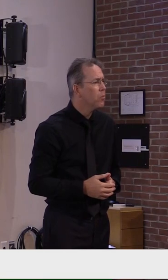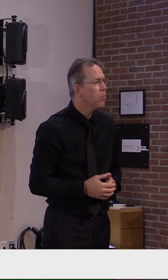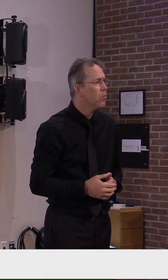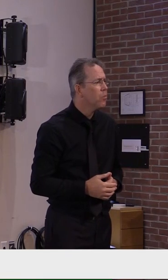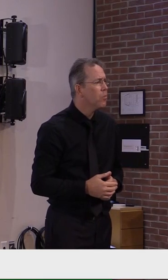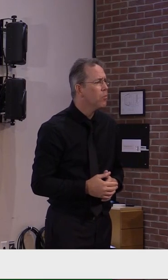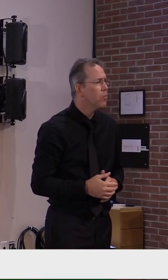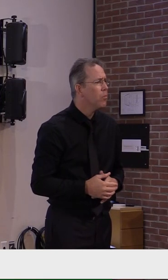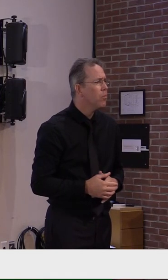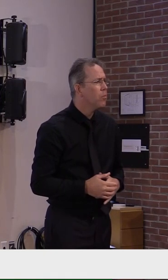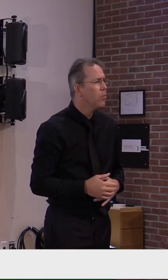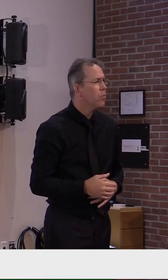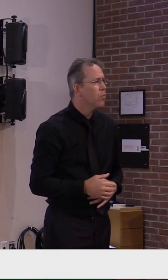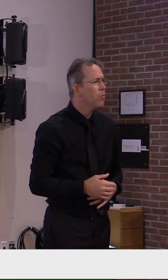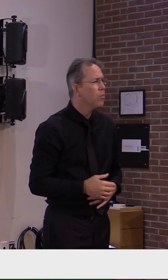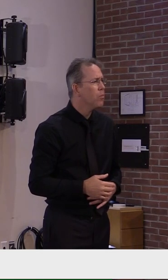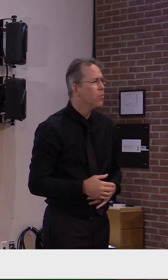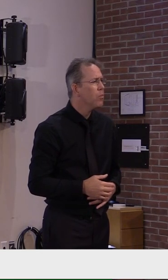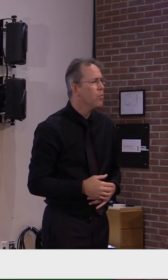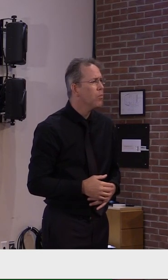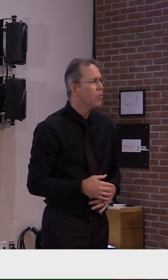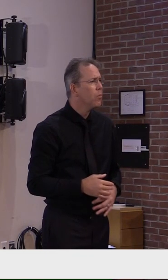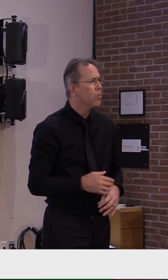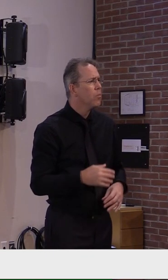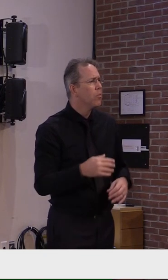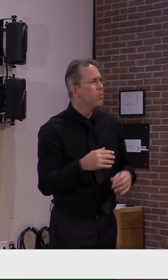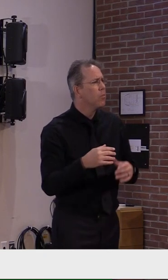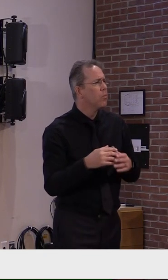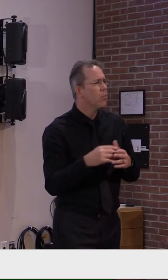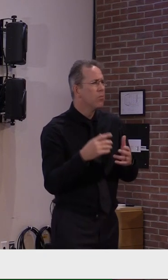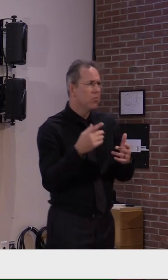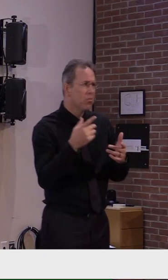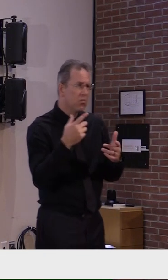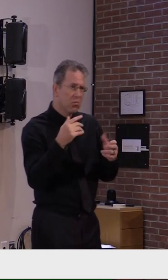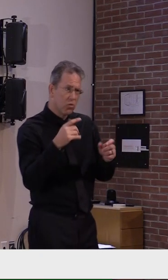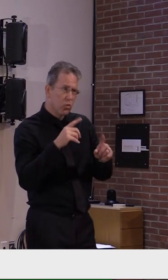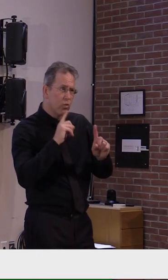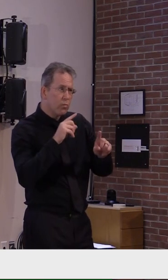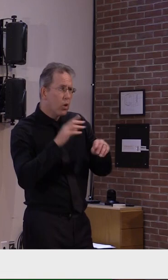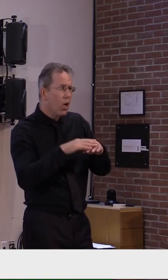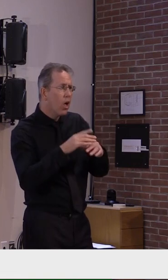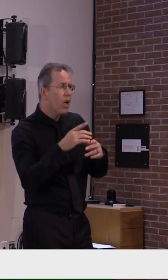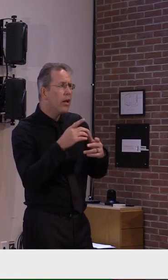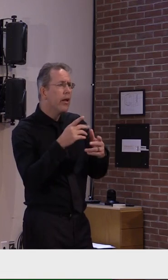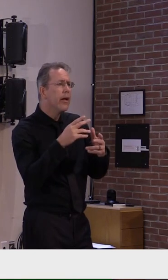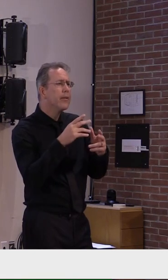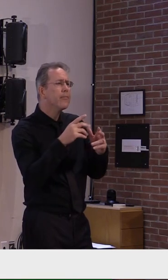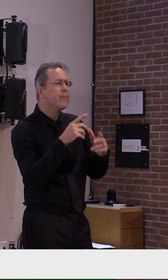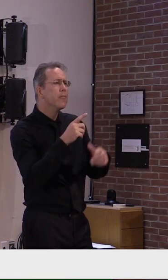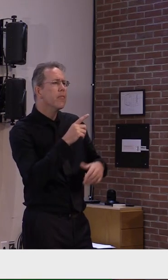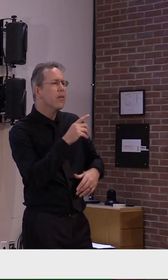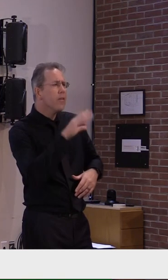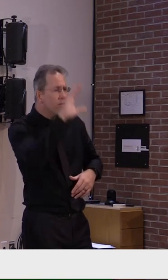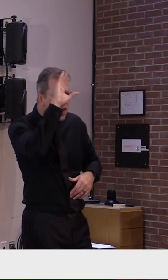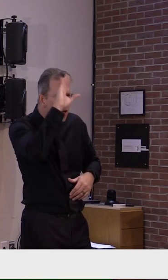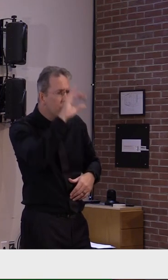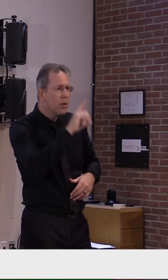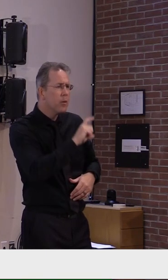their cases to the state of Vermont like they were supposed to be doing early on?